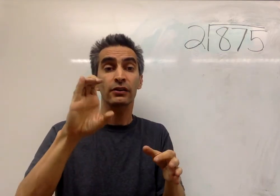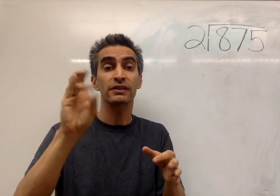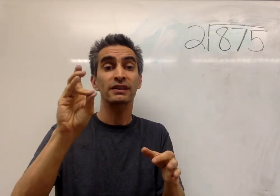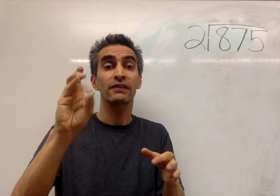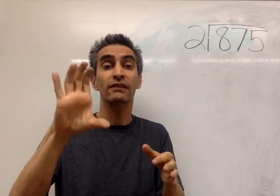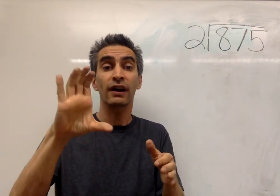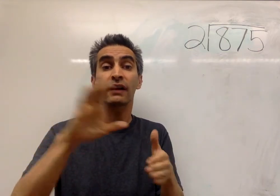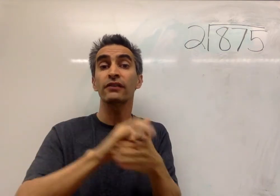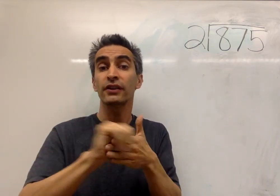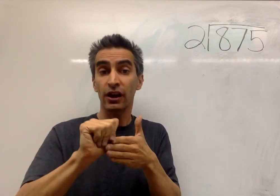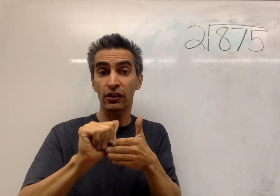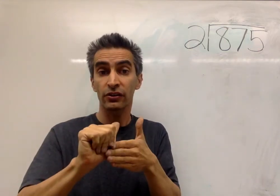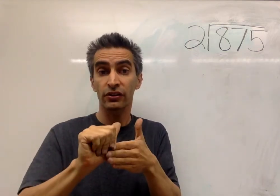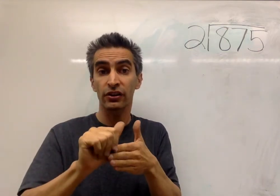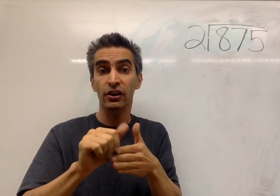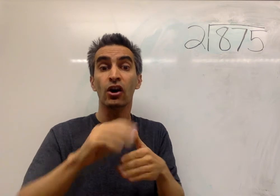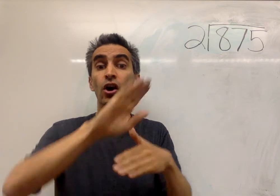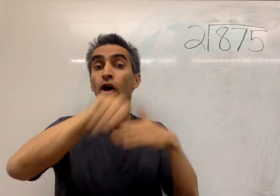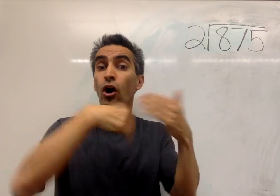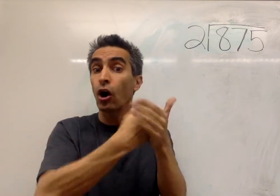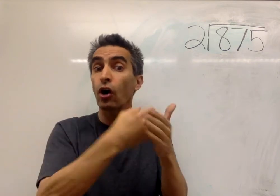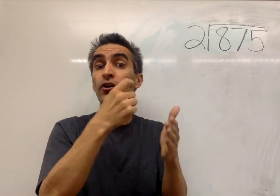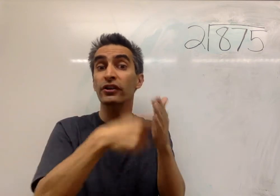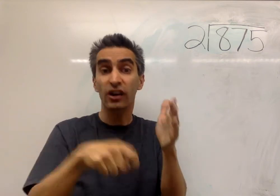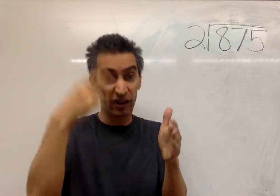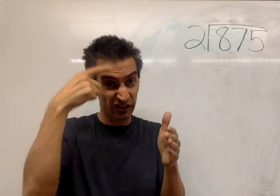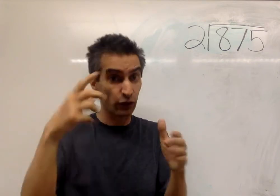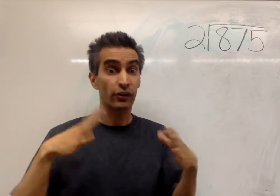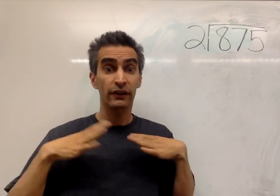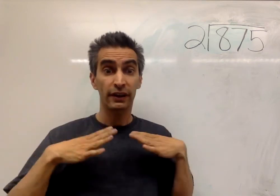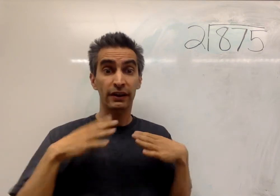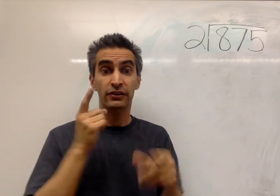that represents how many dollars that the whole trip costs.